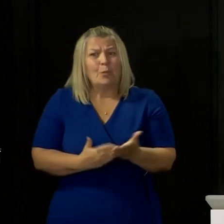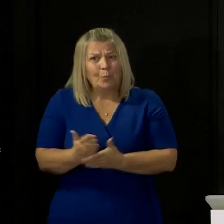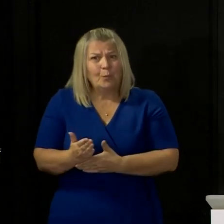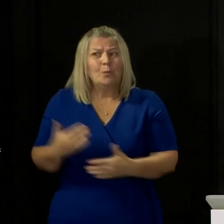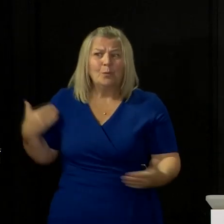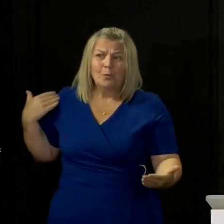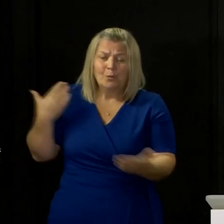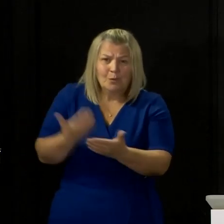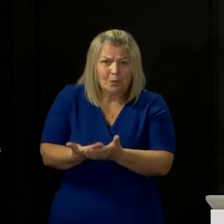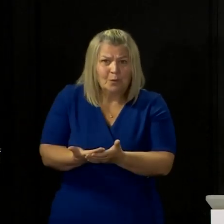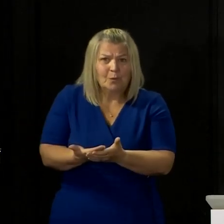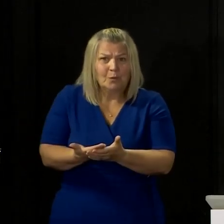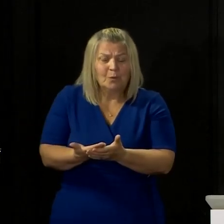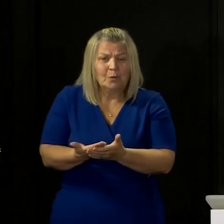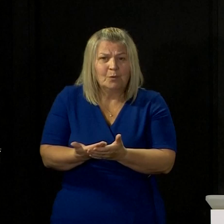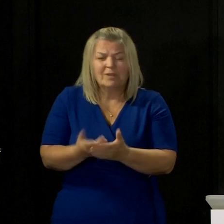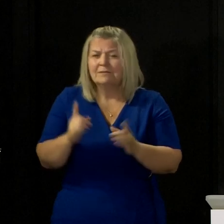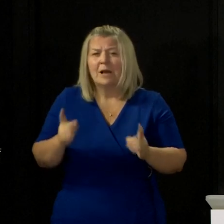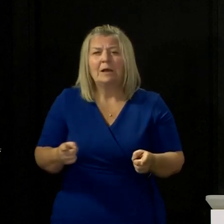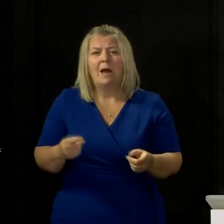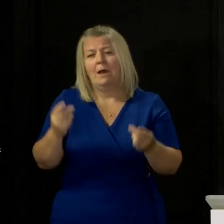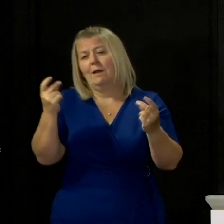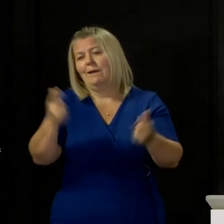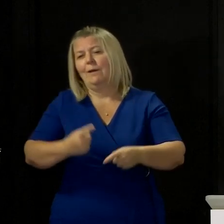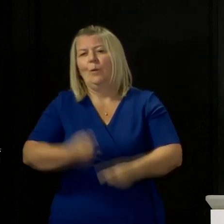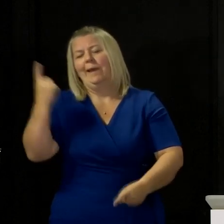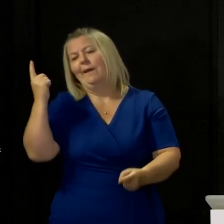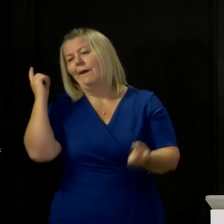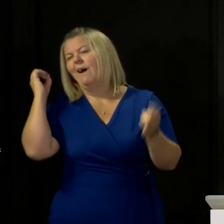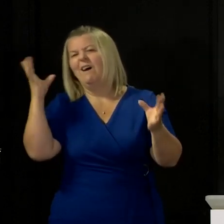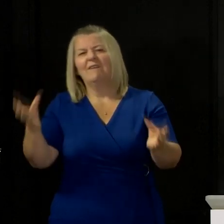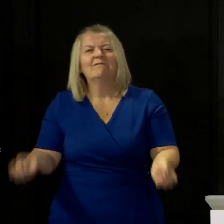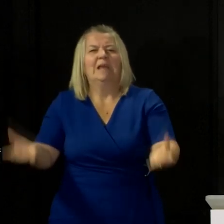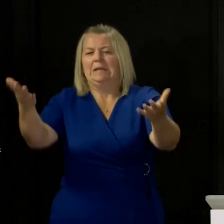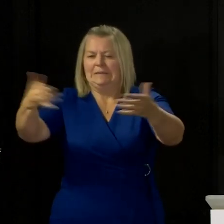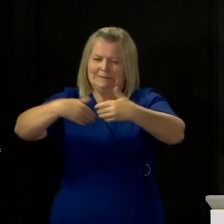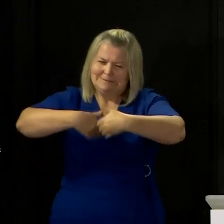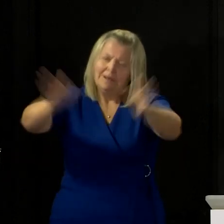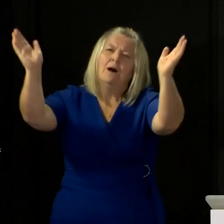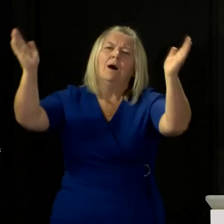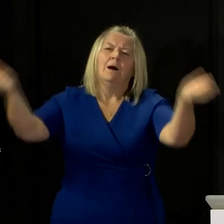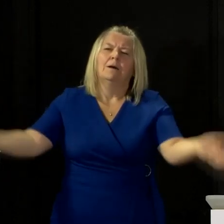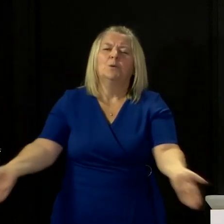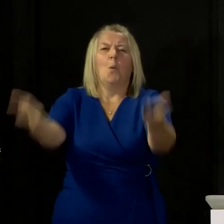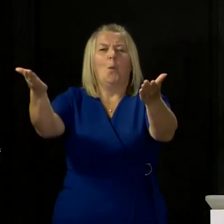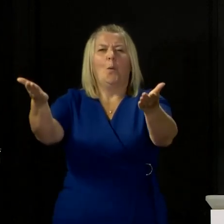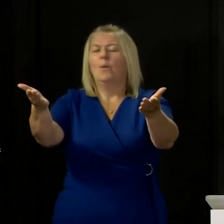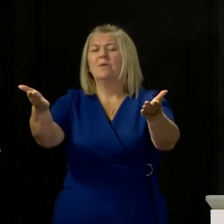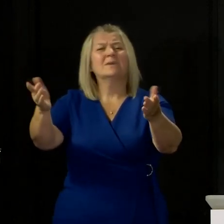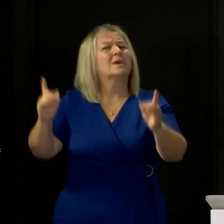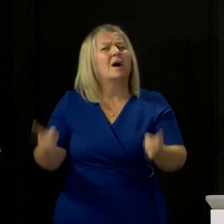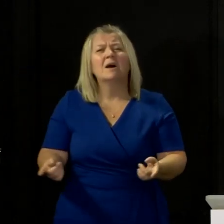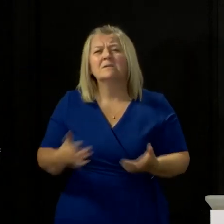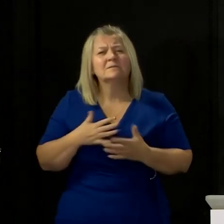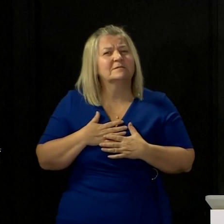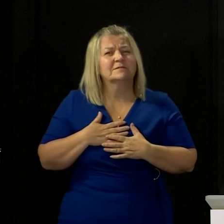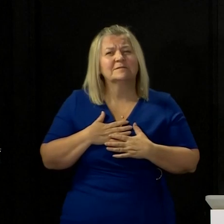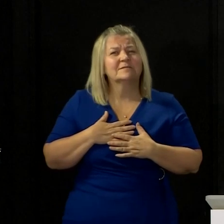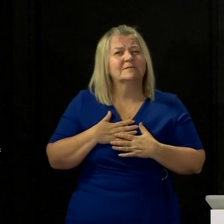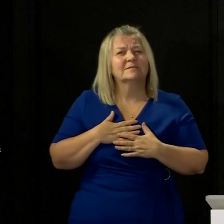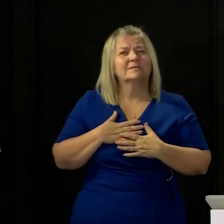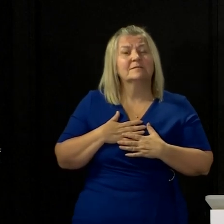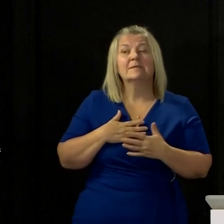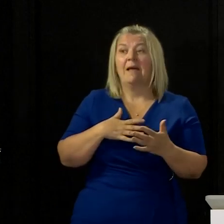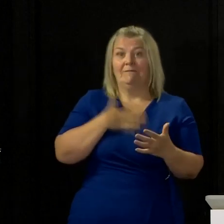cannot pursue an approach that risks allowing that to run out of control again. The good news is, as I think we're getting on